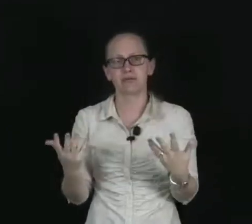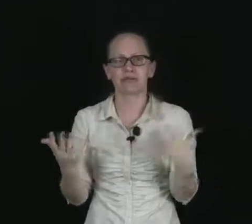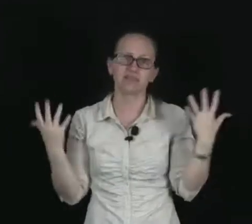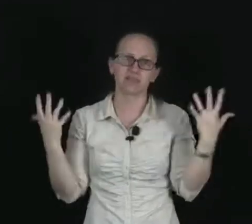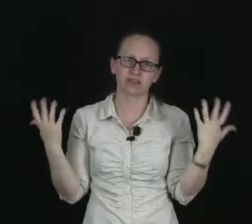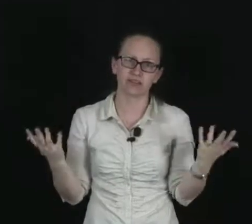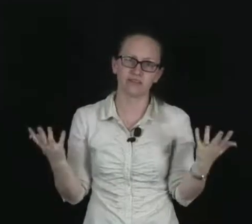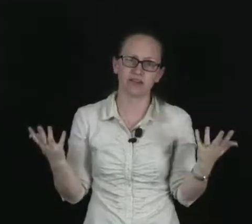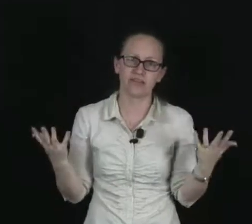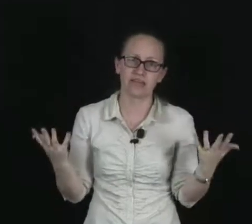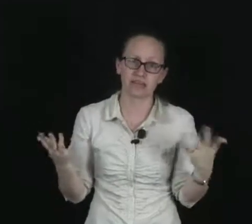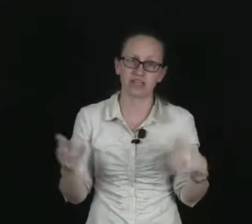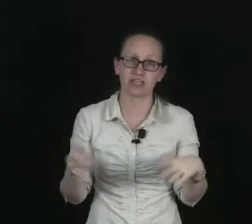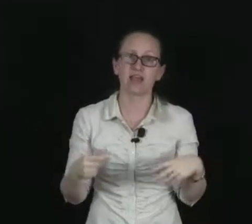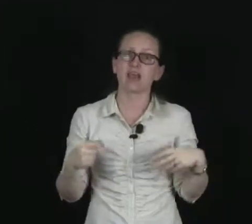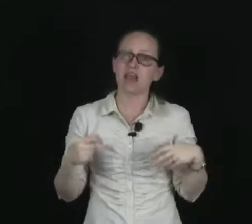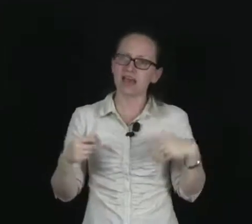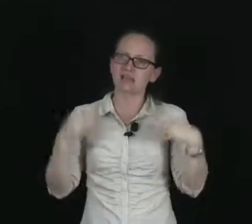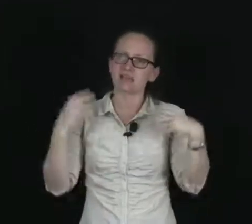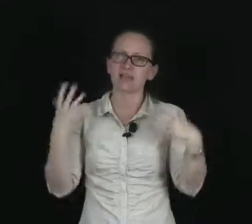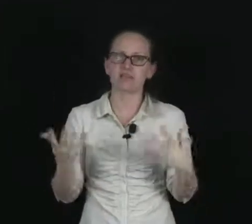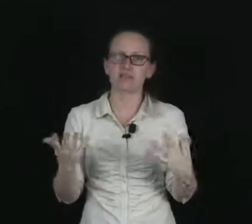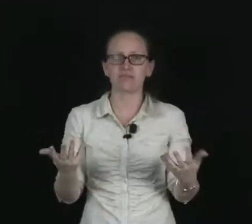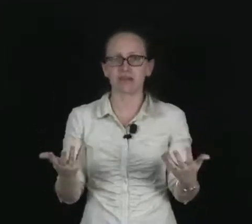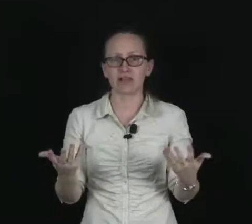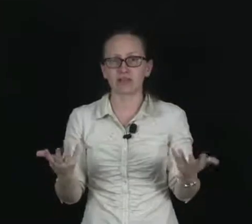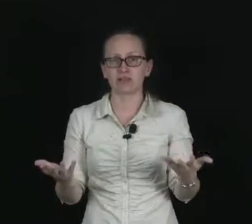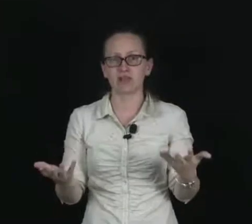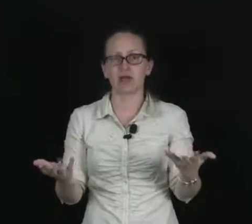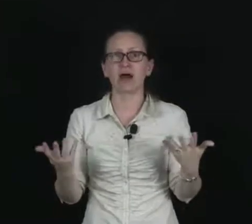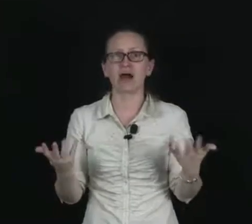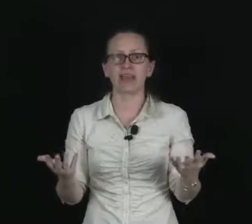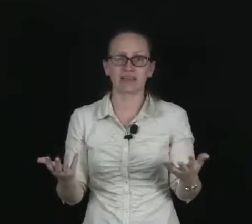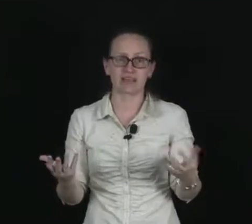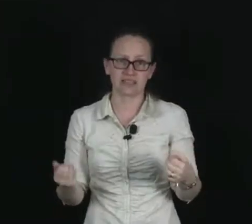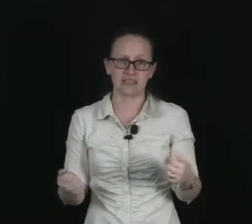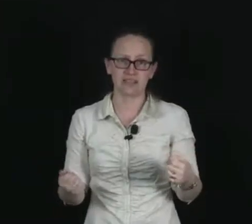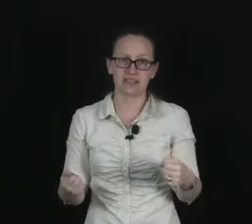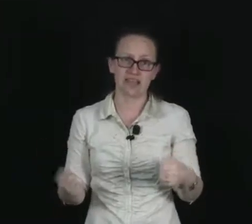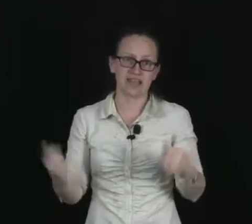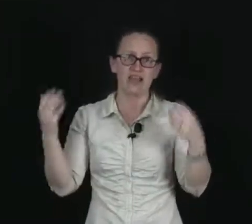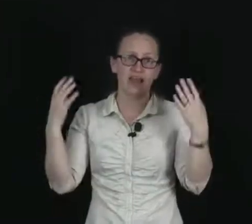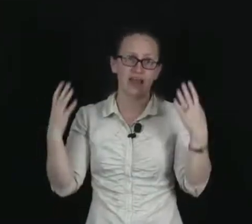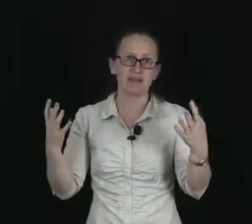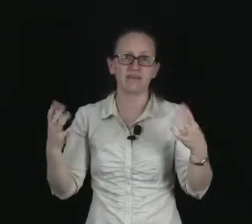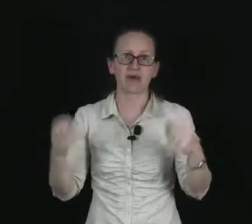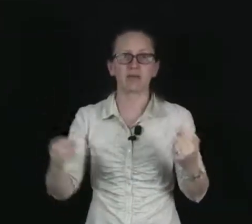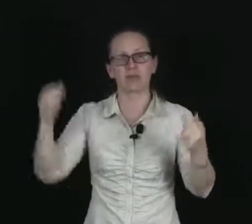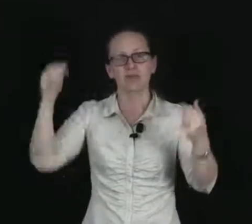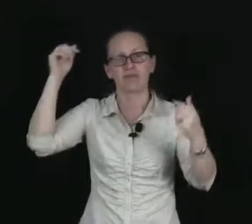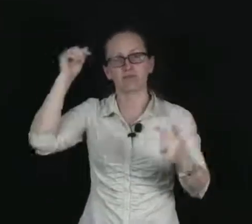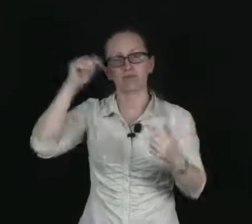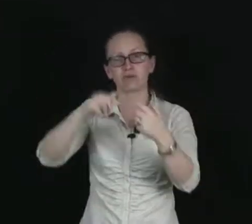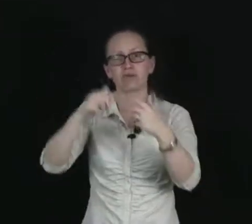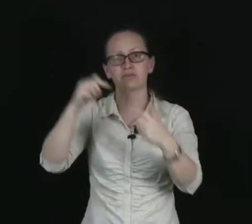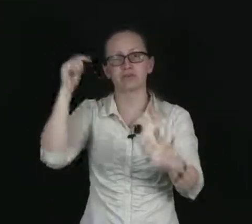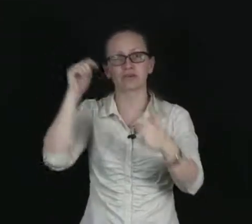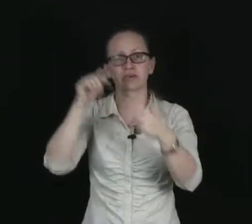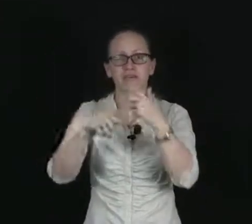rays are not very damaging as they've got a very low ionizing ability. However, when you have 200 of